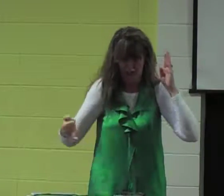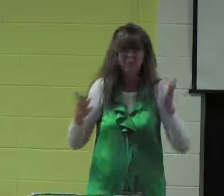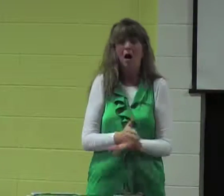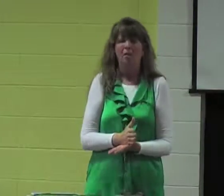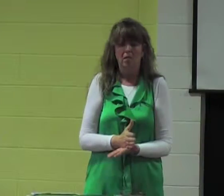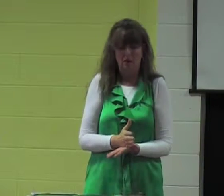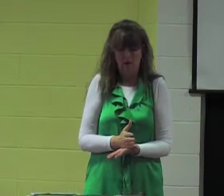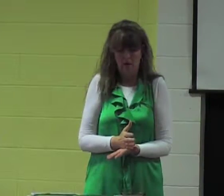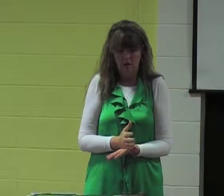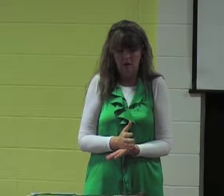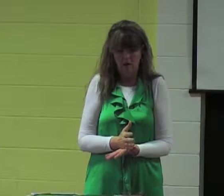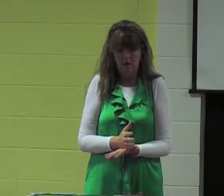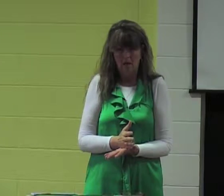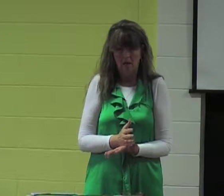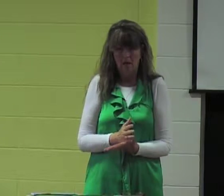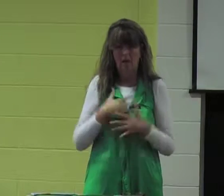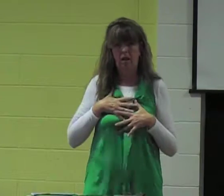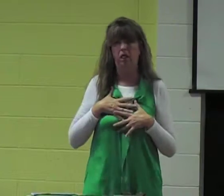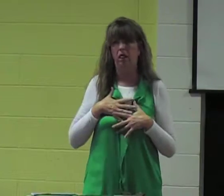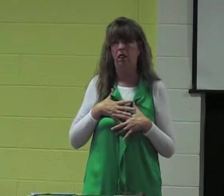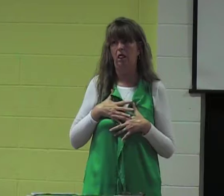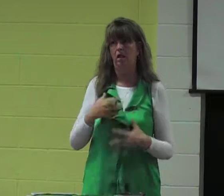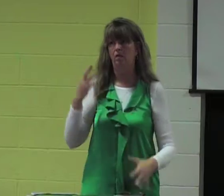And he was stopped right in front of the goal line.